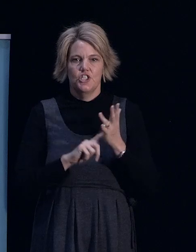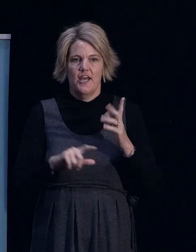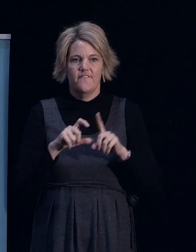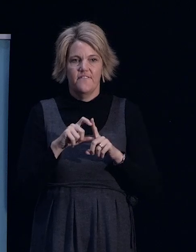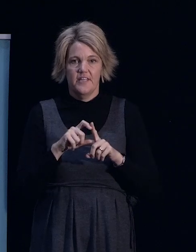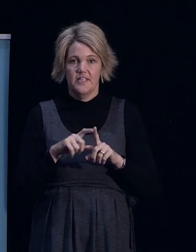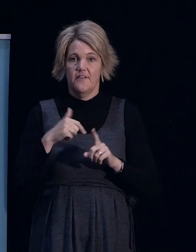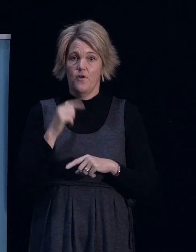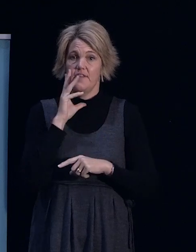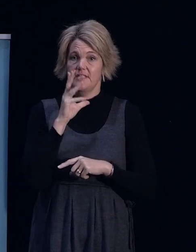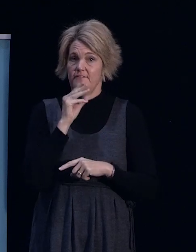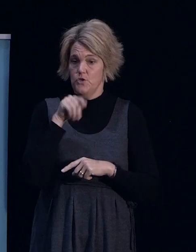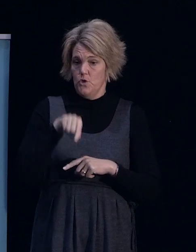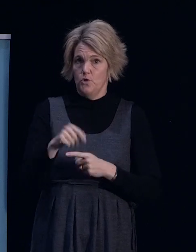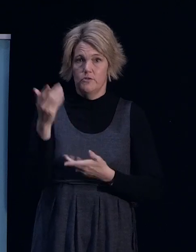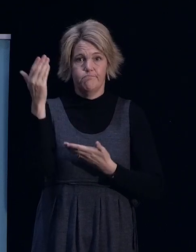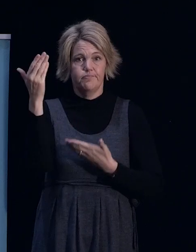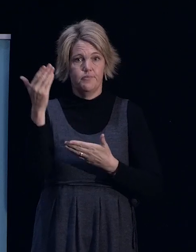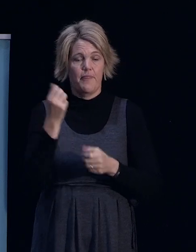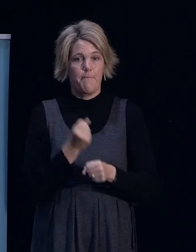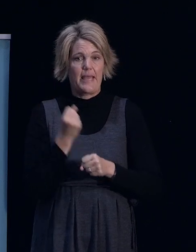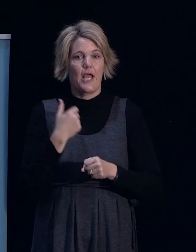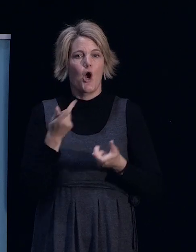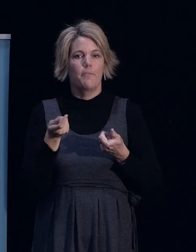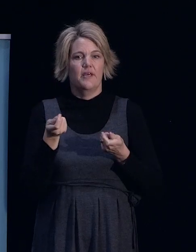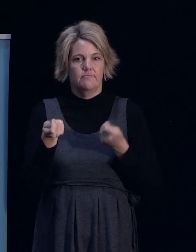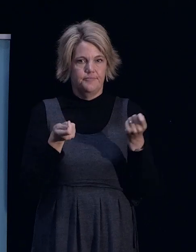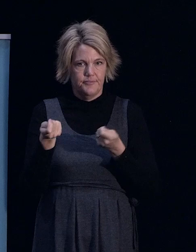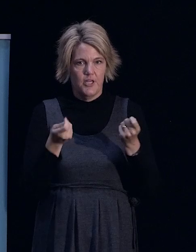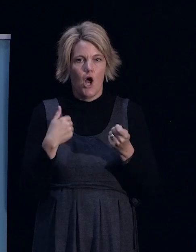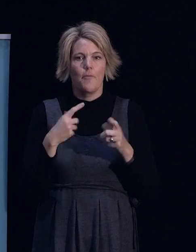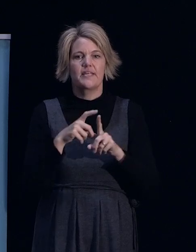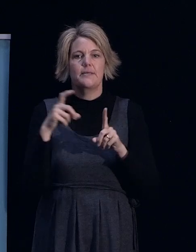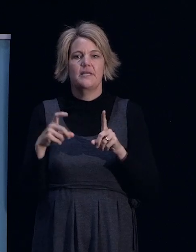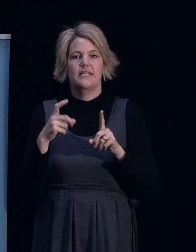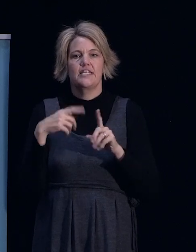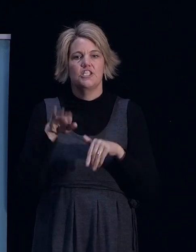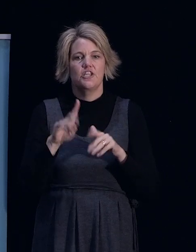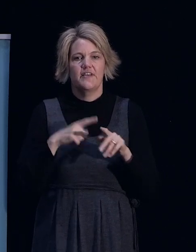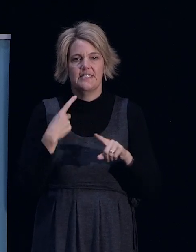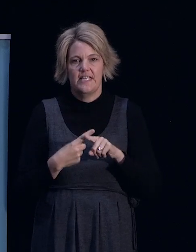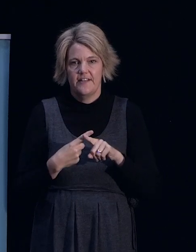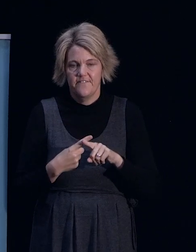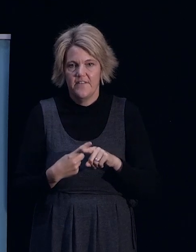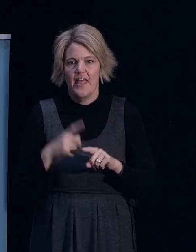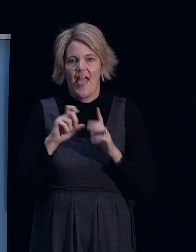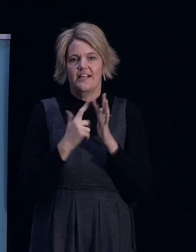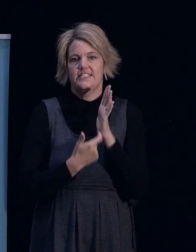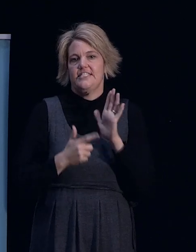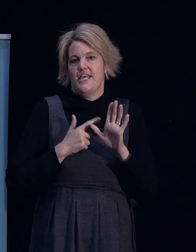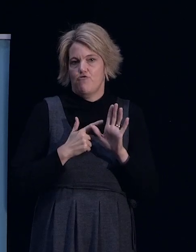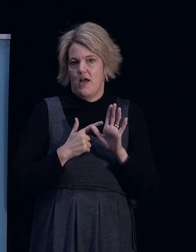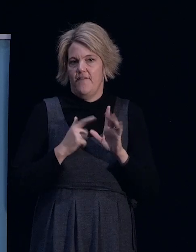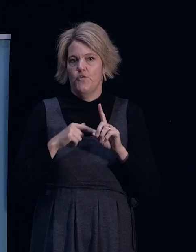for this afternoon's session with Banking, I'm the Deputy Chief Executive Communications at the Canterbury Earthquake Recovery Authority